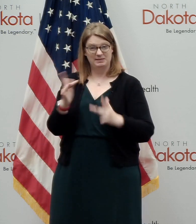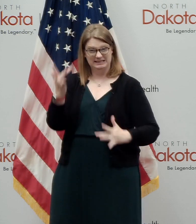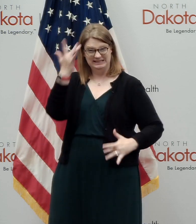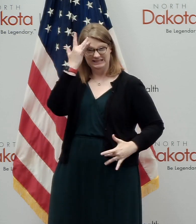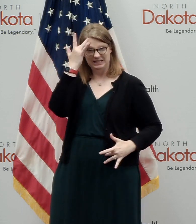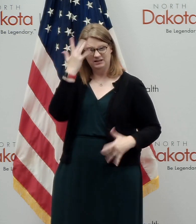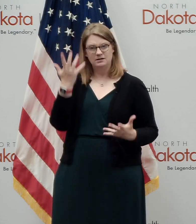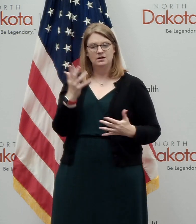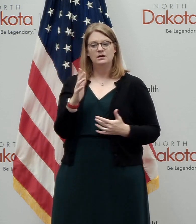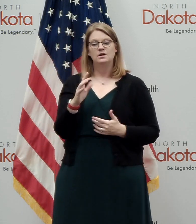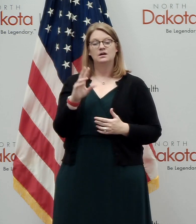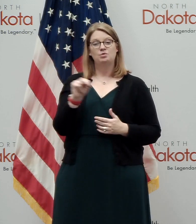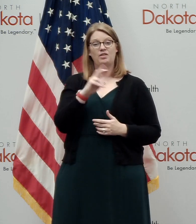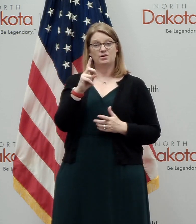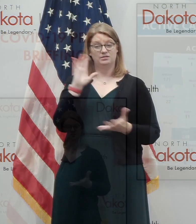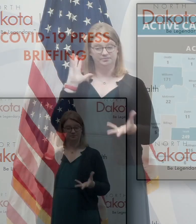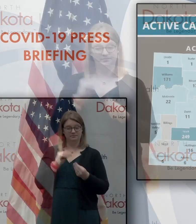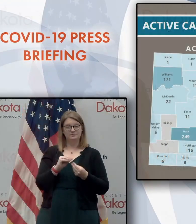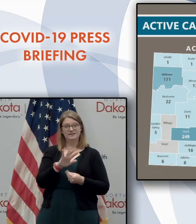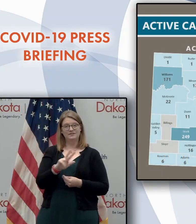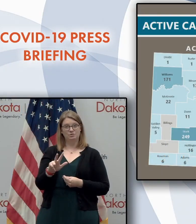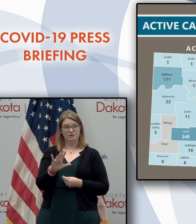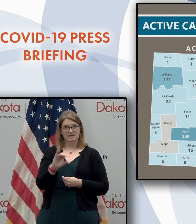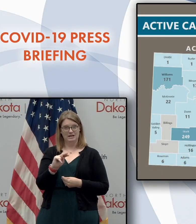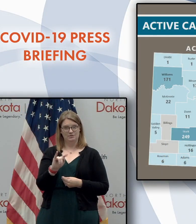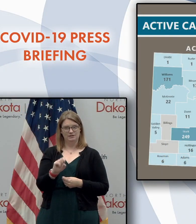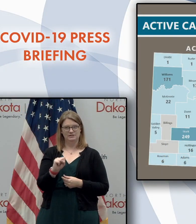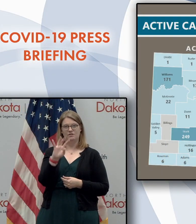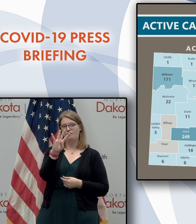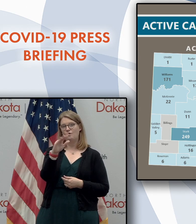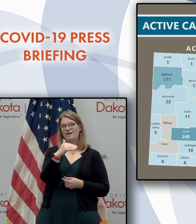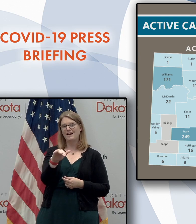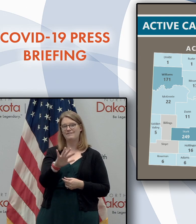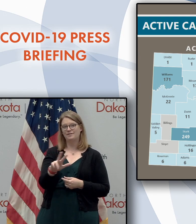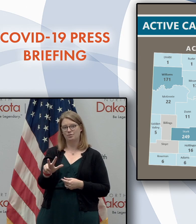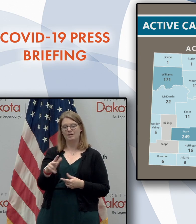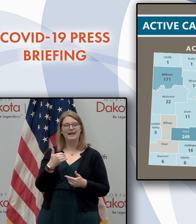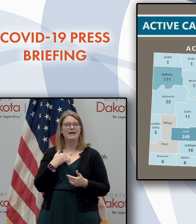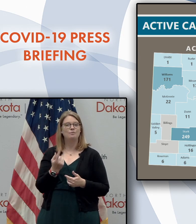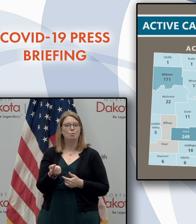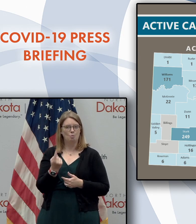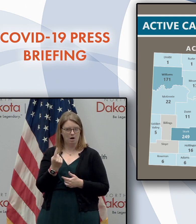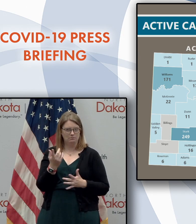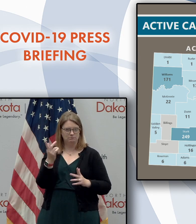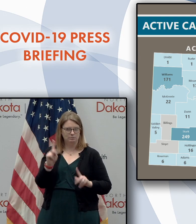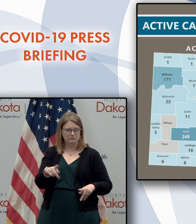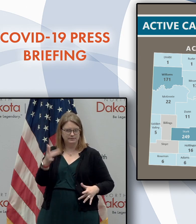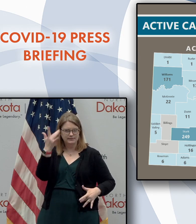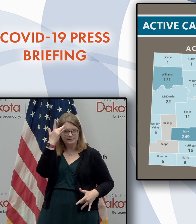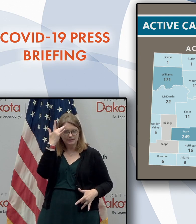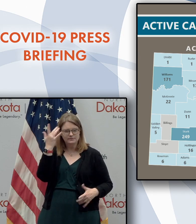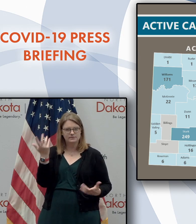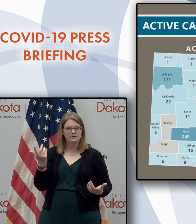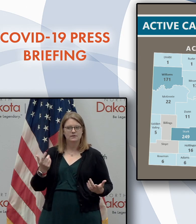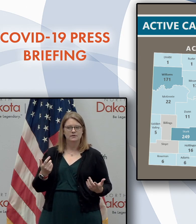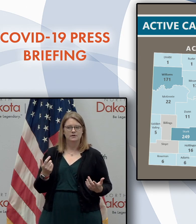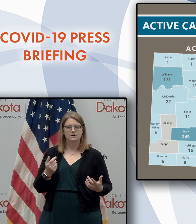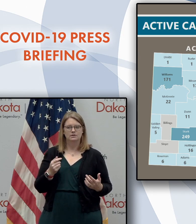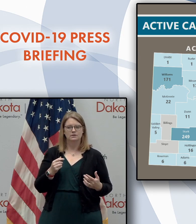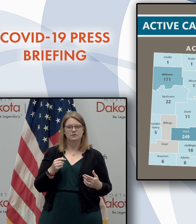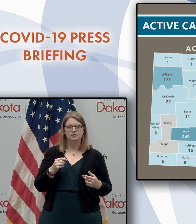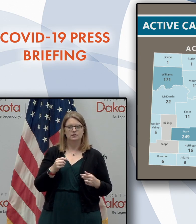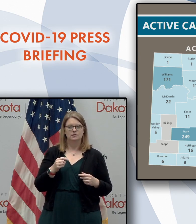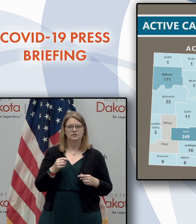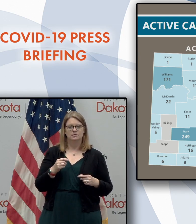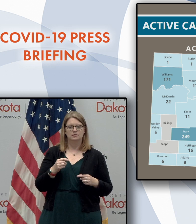Dakota's 53 counties, all but four of them have at least one active case currently. The state, the counties that have